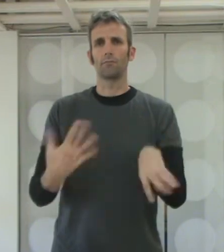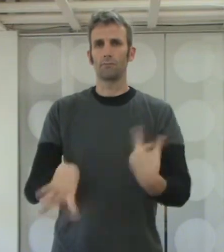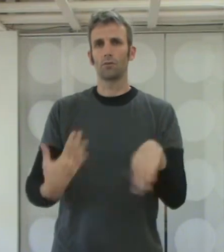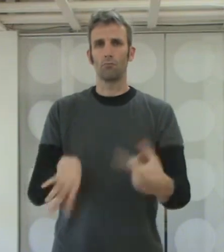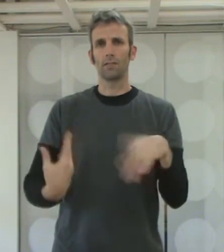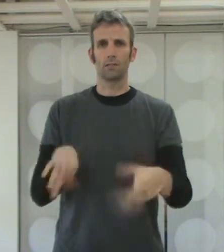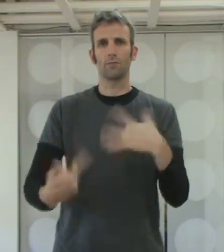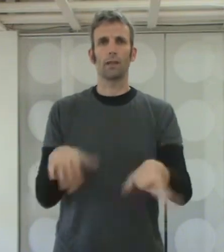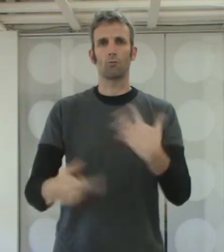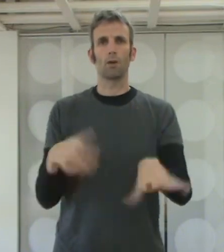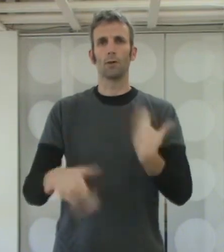wrists feel like rubber.